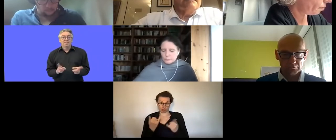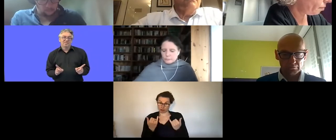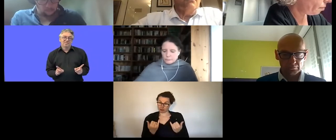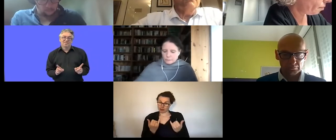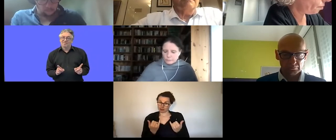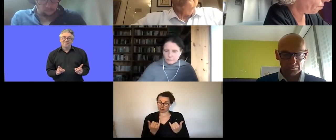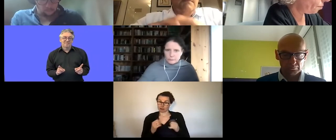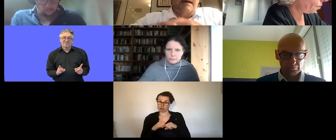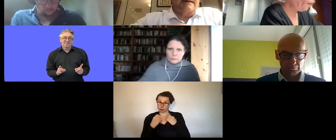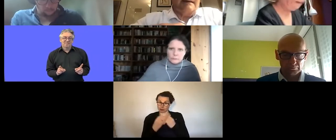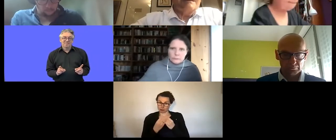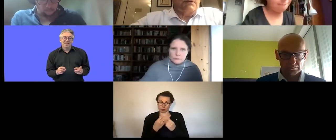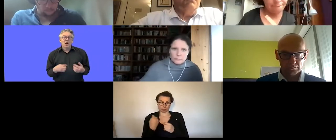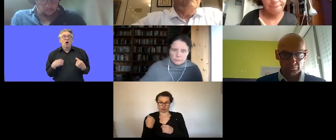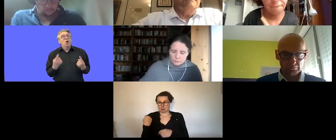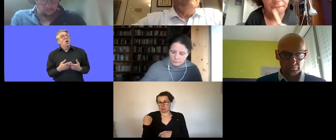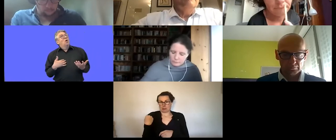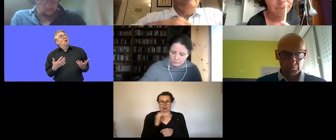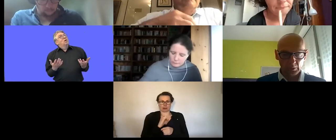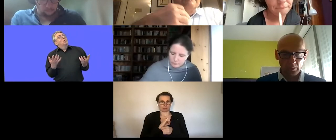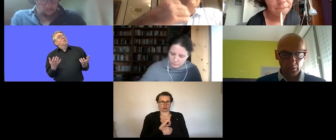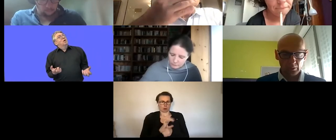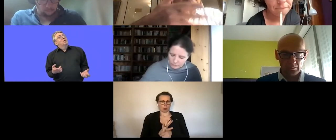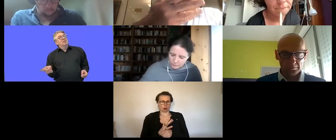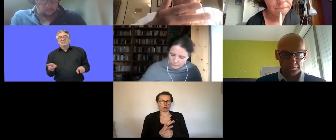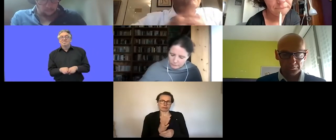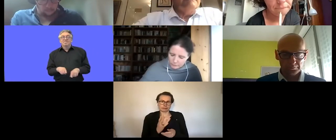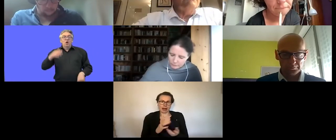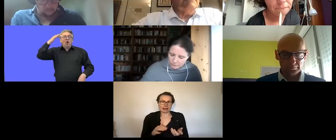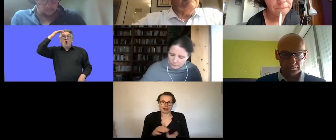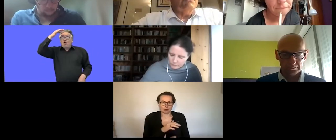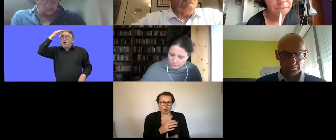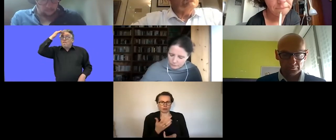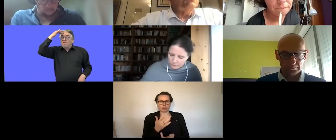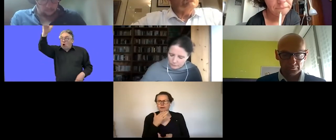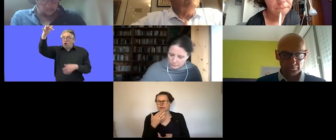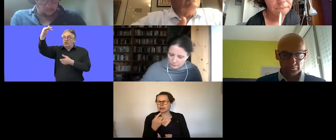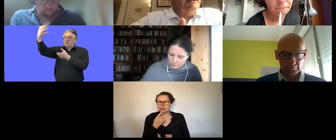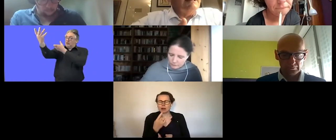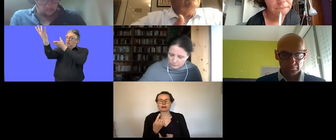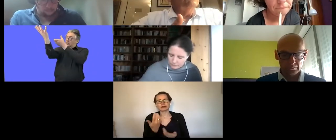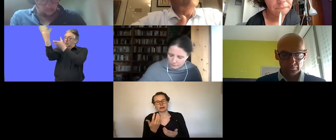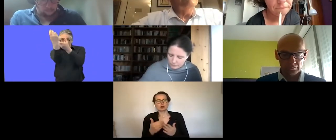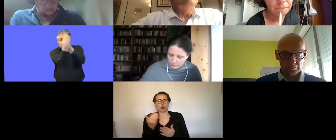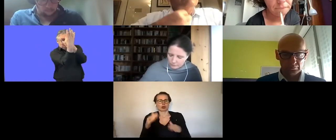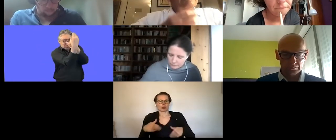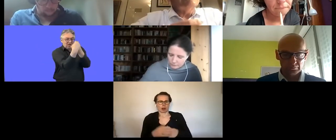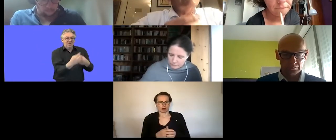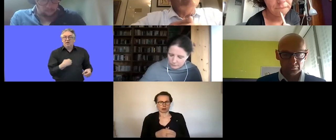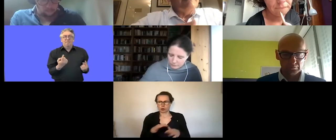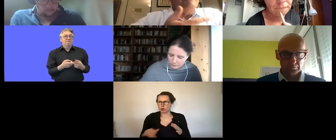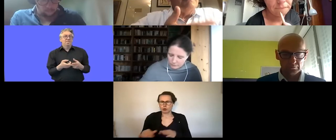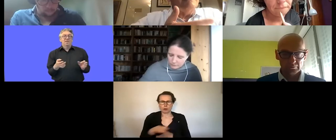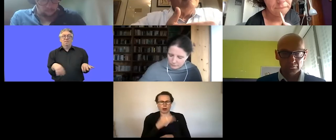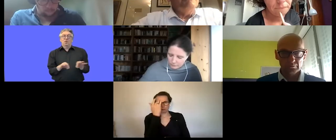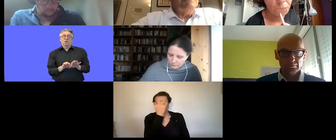values i would say um especially after this um corona